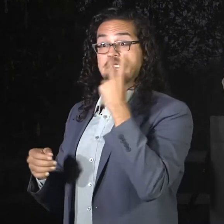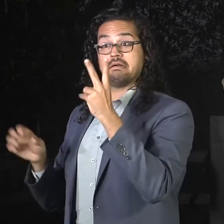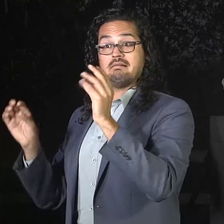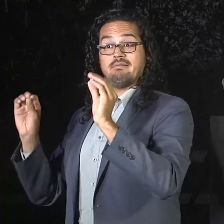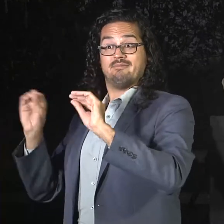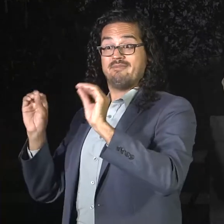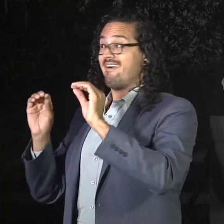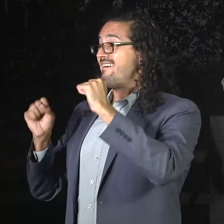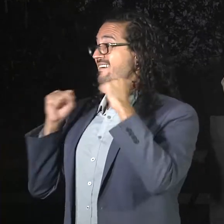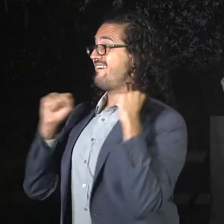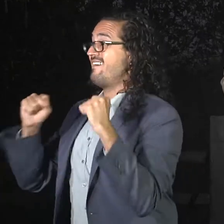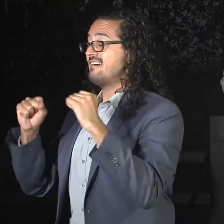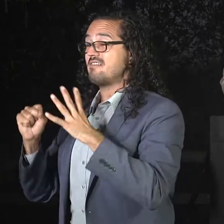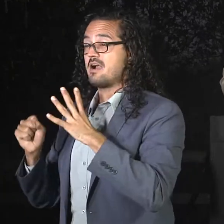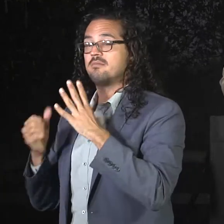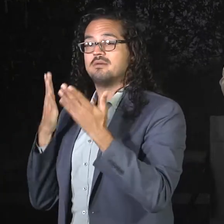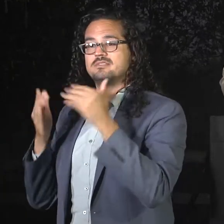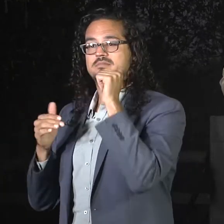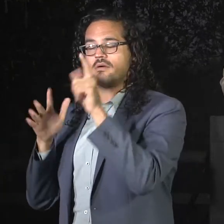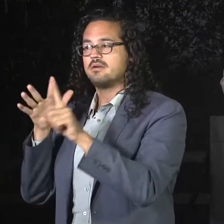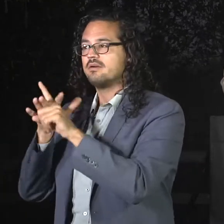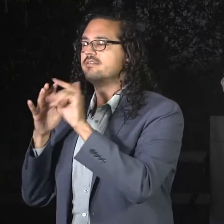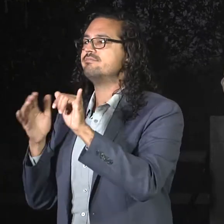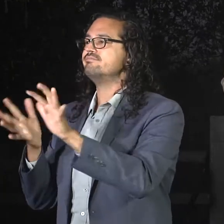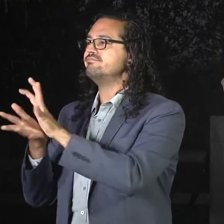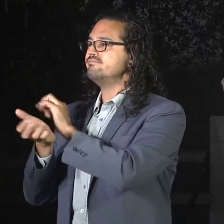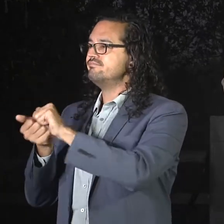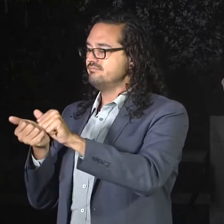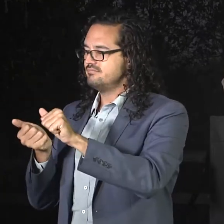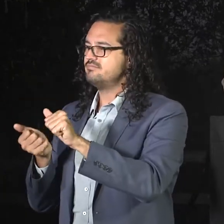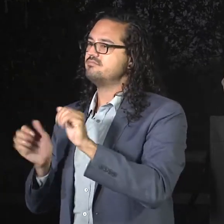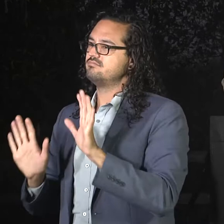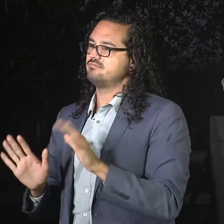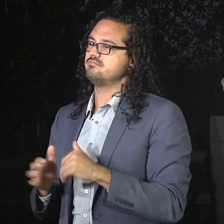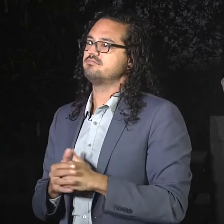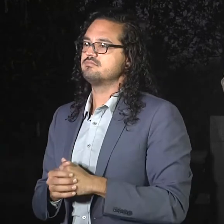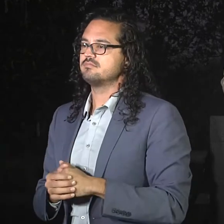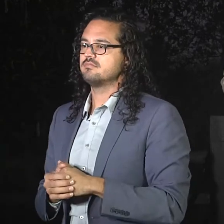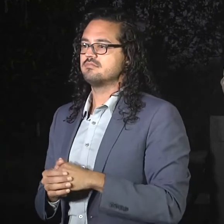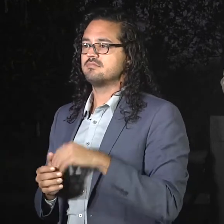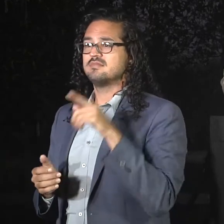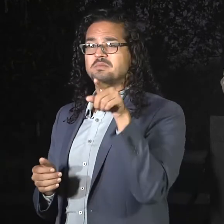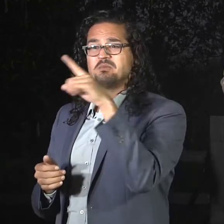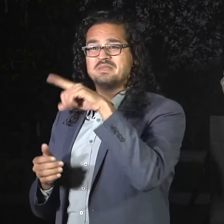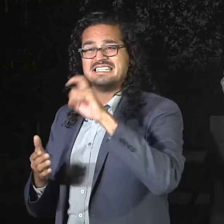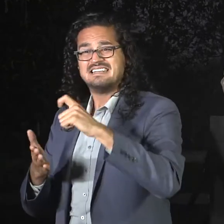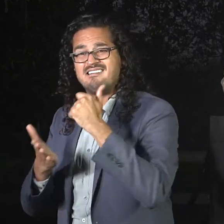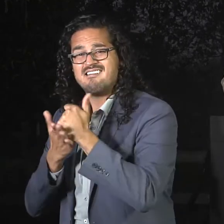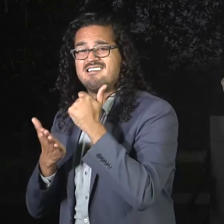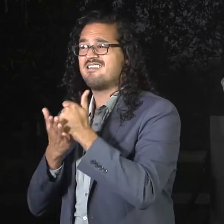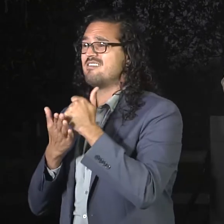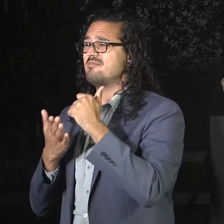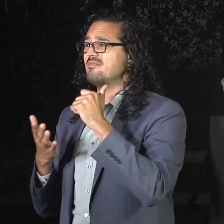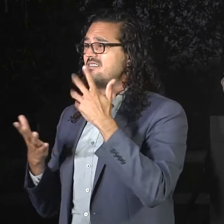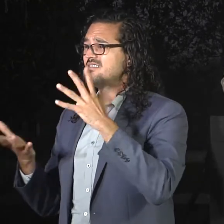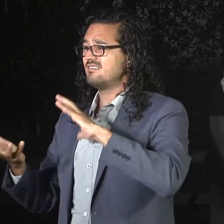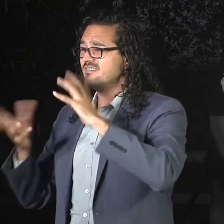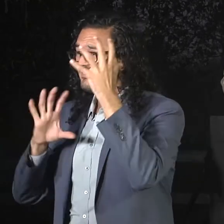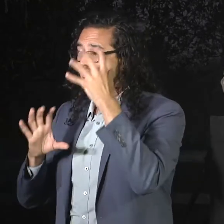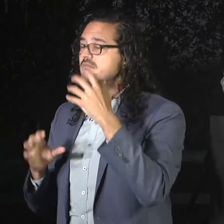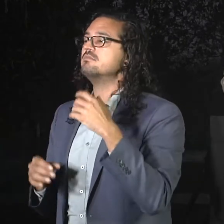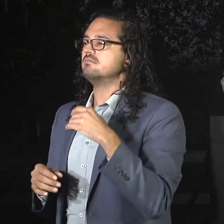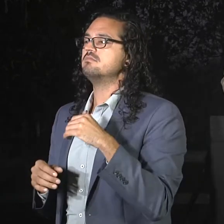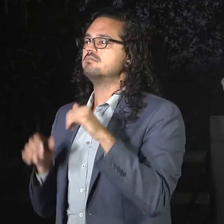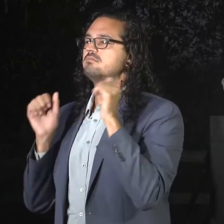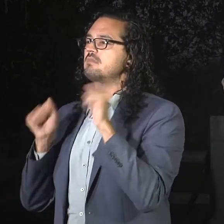that have sustained damage or need assistance, there's a couple areas that I'm going to give you right now that can be of assistance to you.